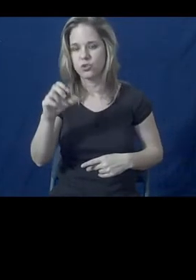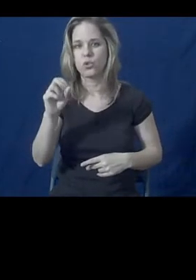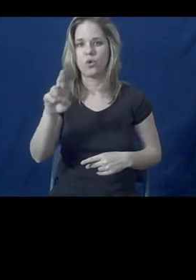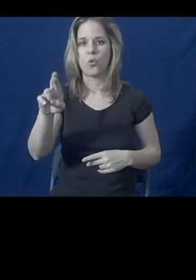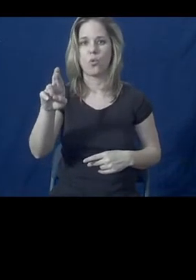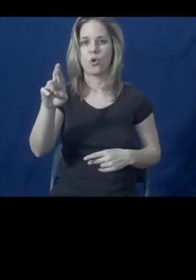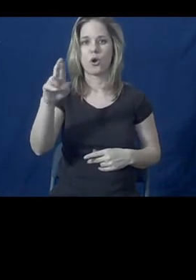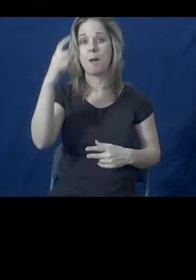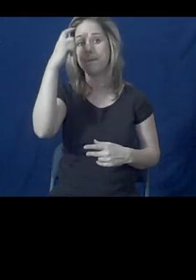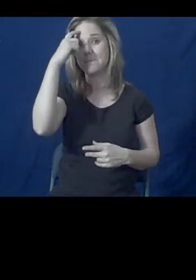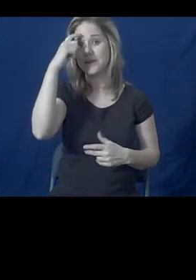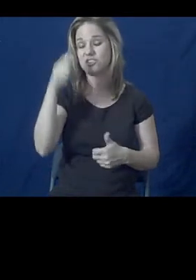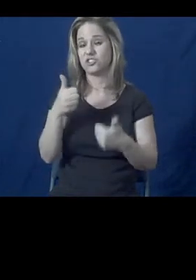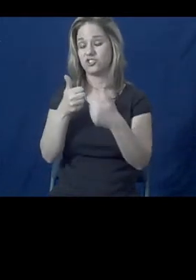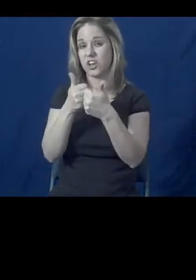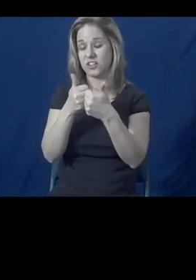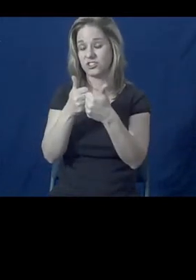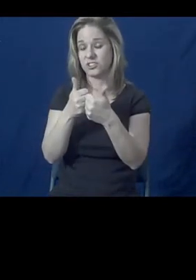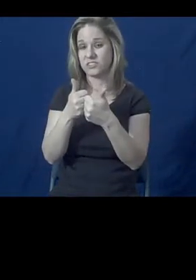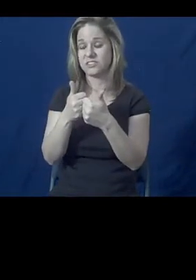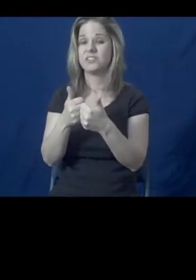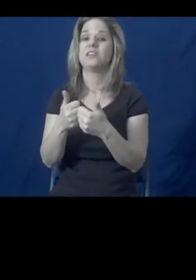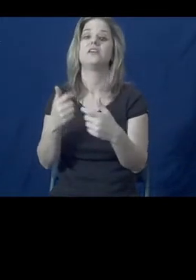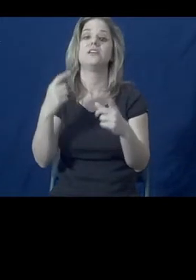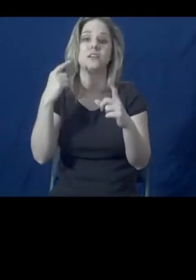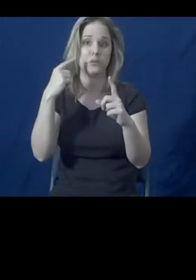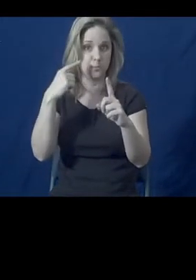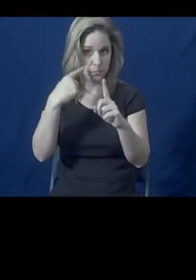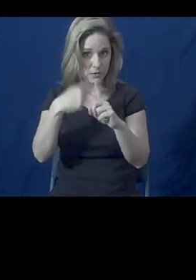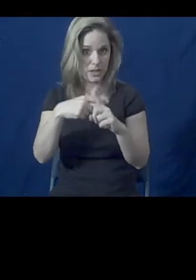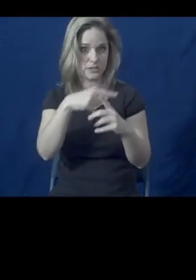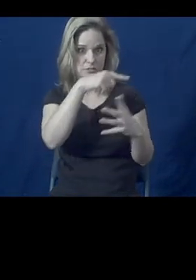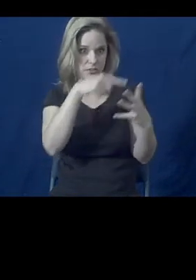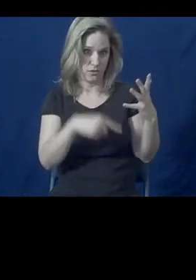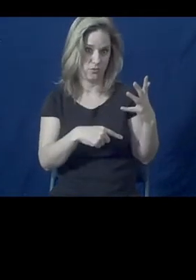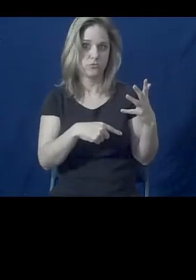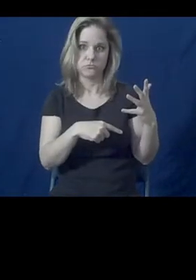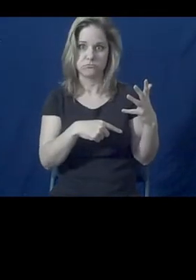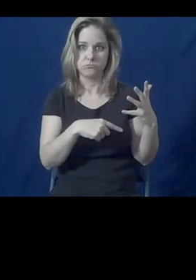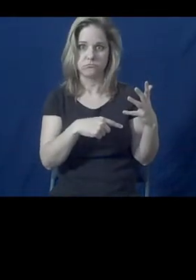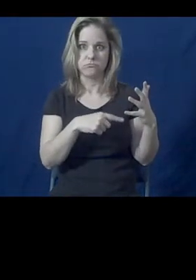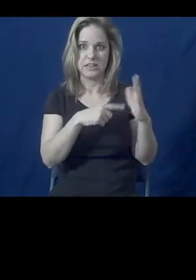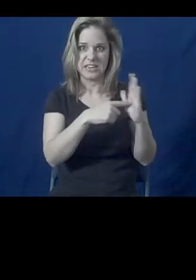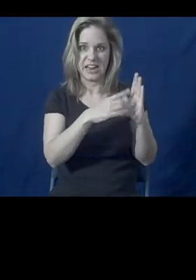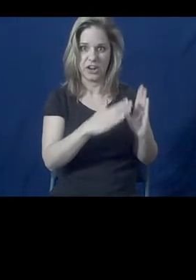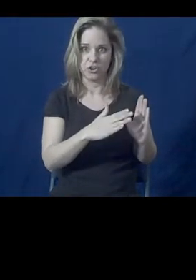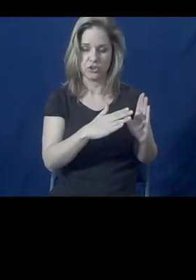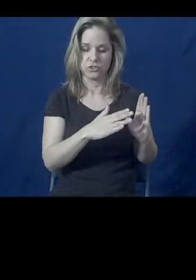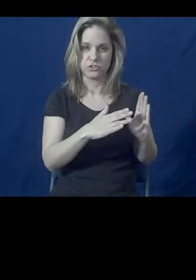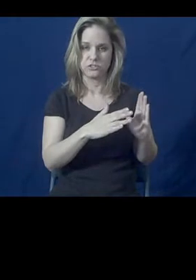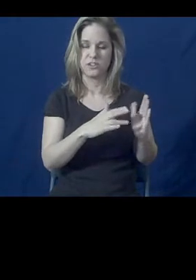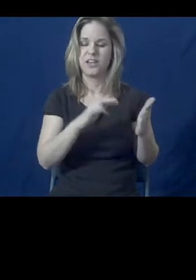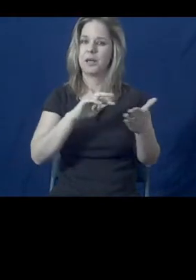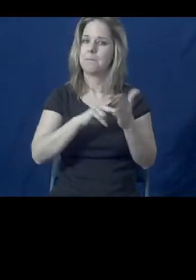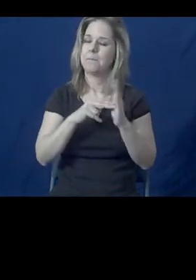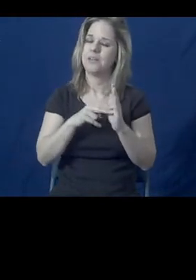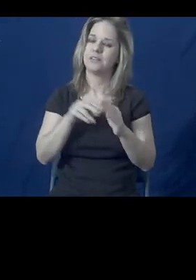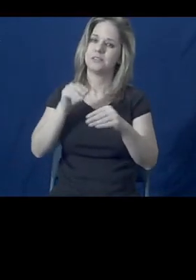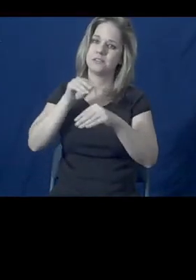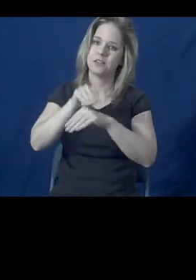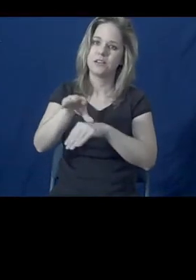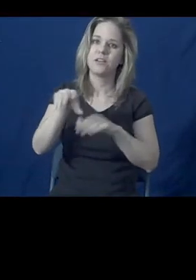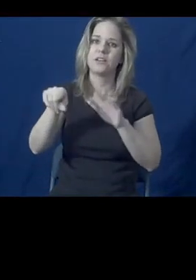mental challenges in addition to those other health indicators, which bears directly on their ability to